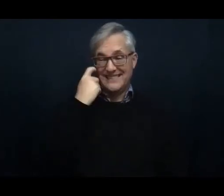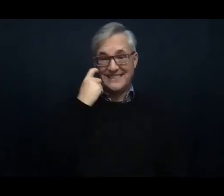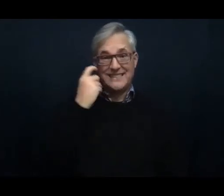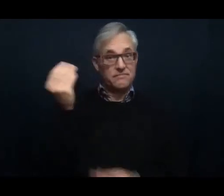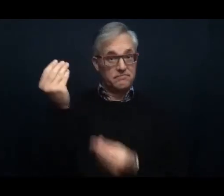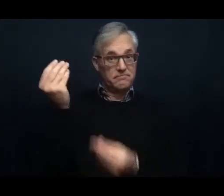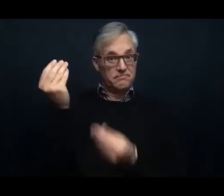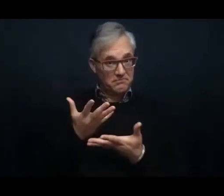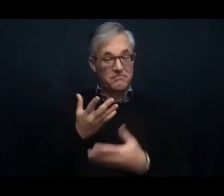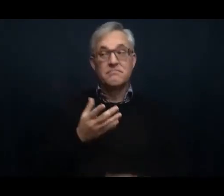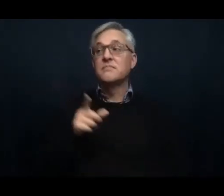news. That's it.